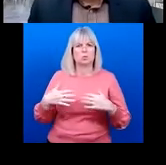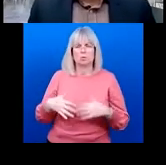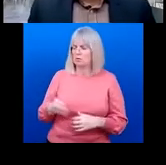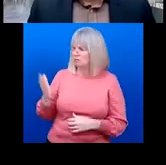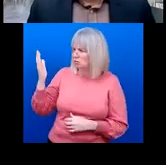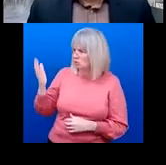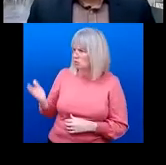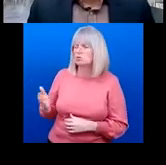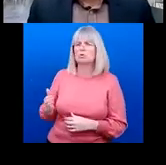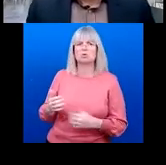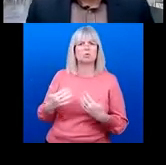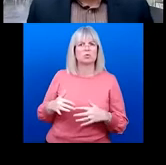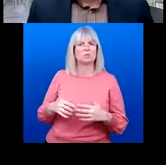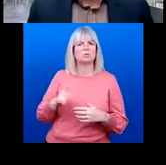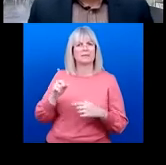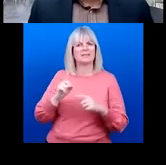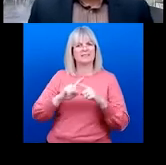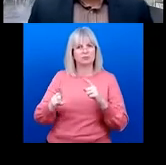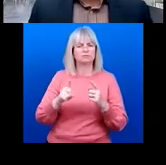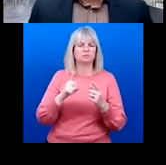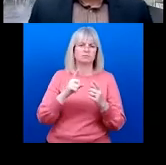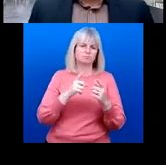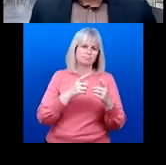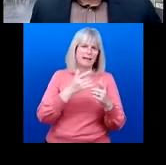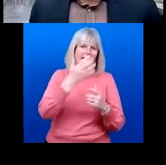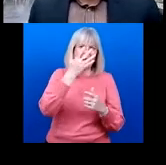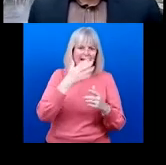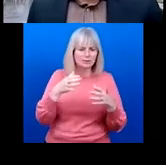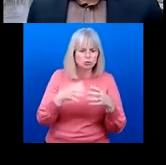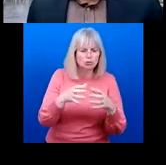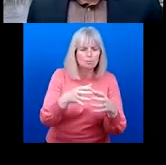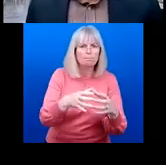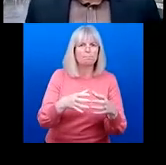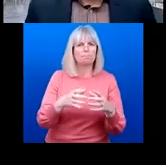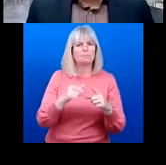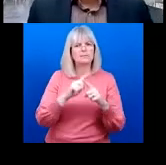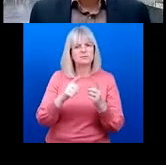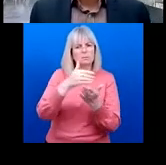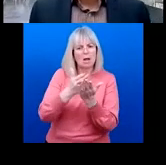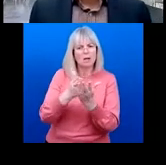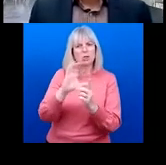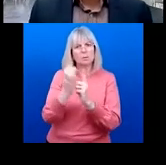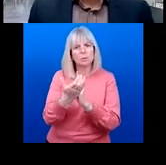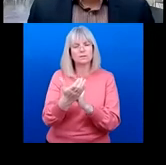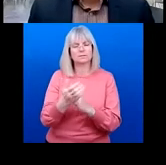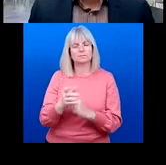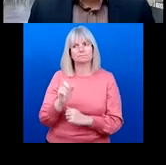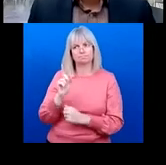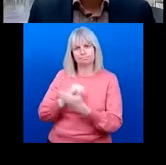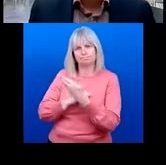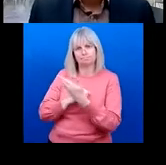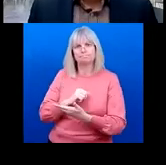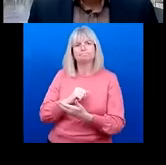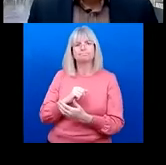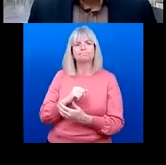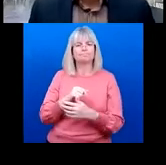segments of the population in different age groups, they don't only represent important indicators to track changes in the uptake and